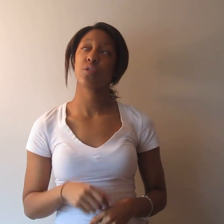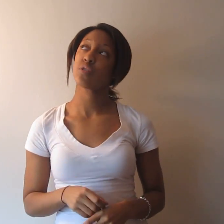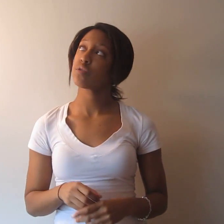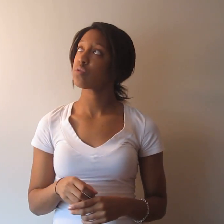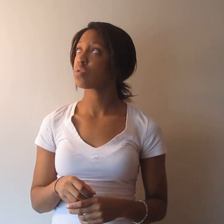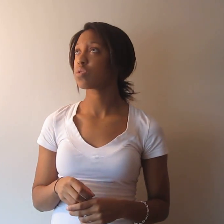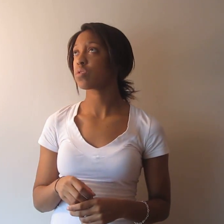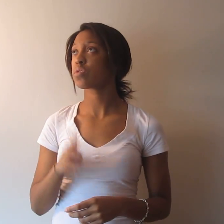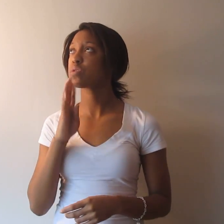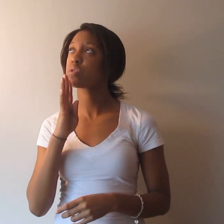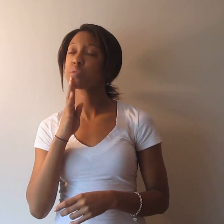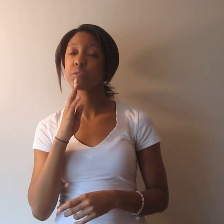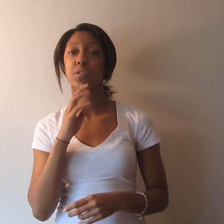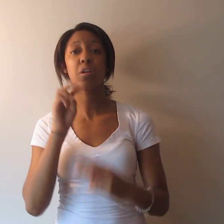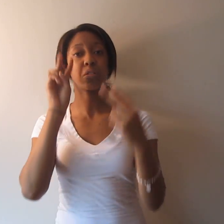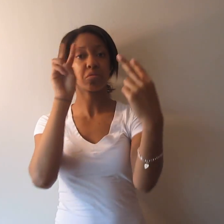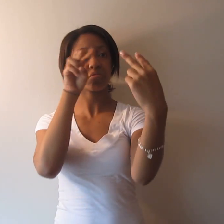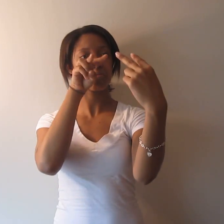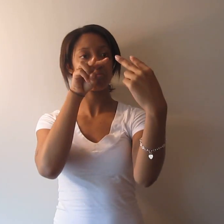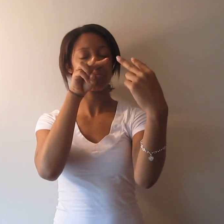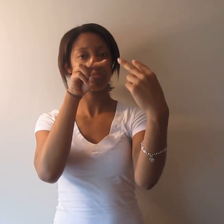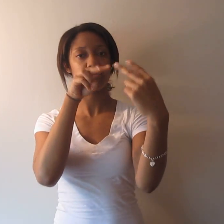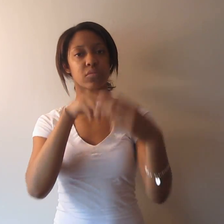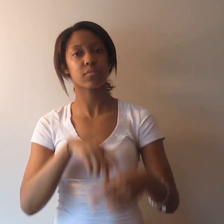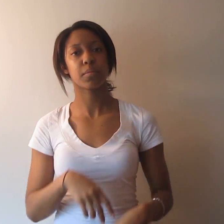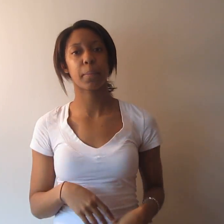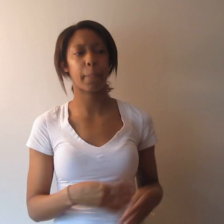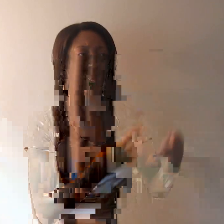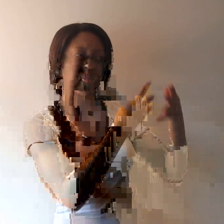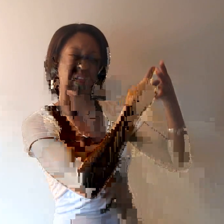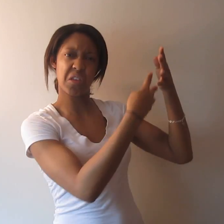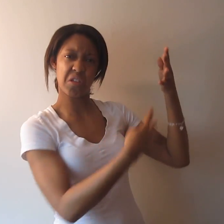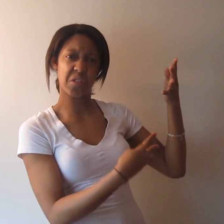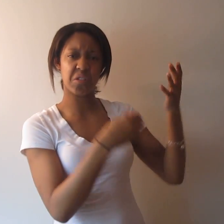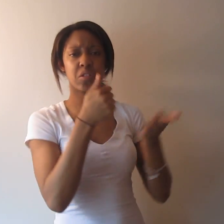This list can help you communicate more effectively in meetings and trainings.